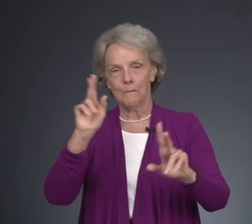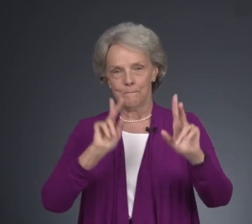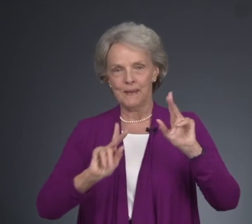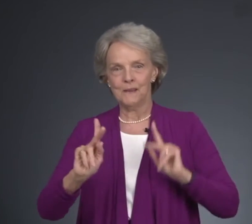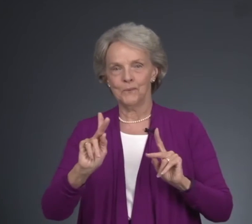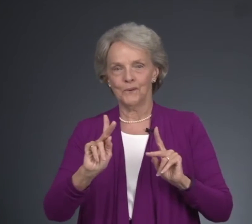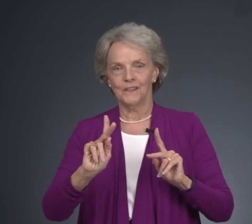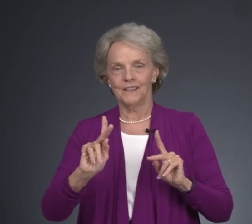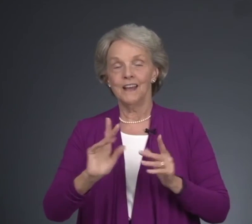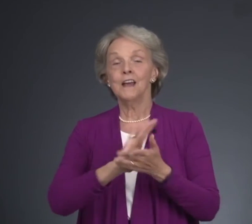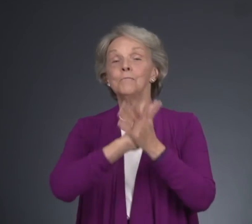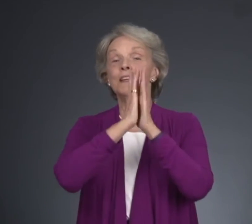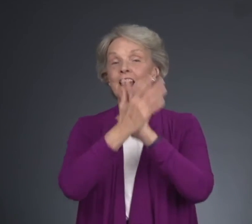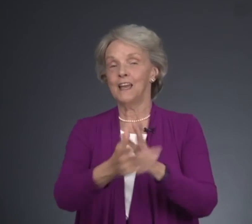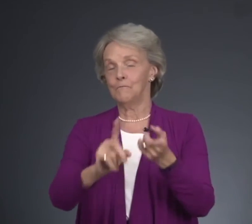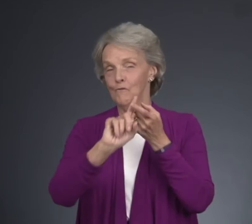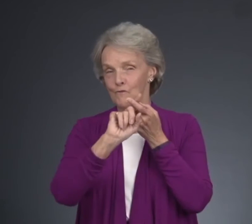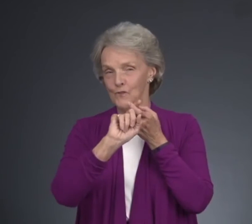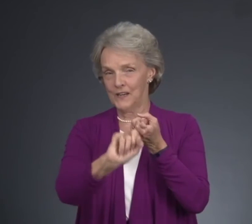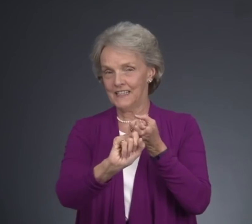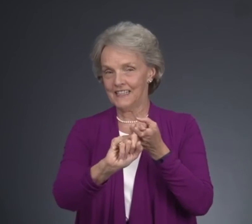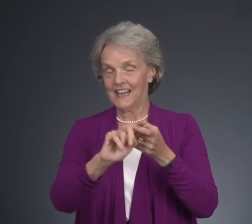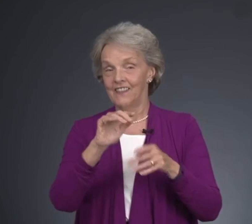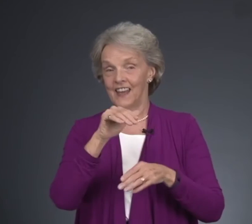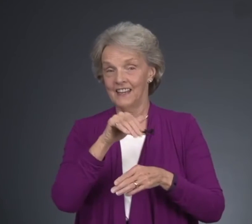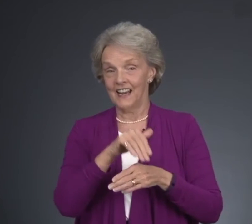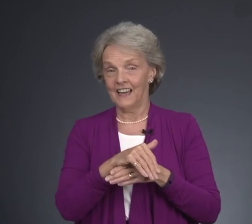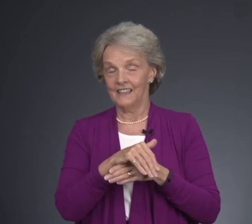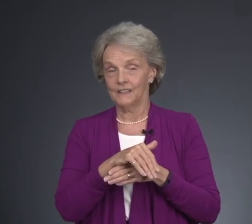people became friends that night.